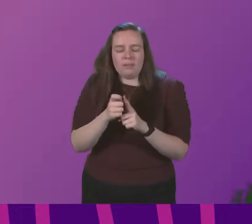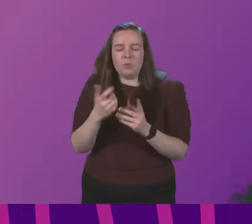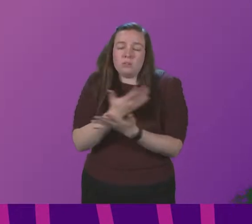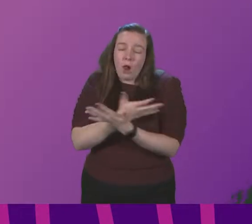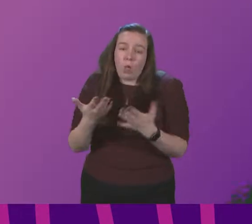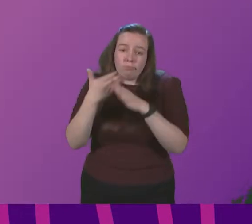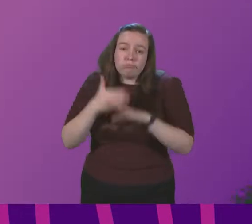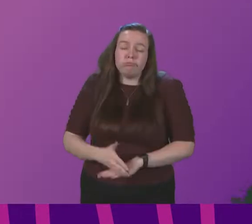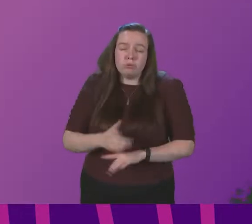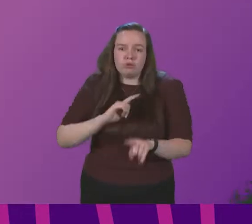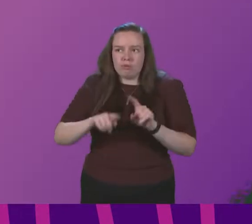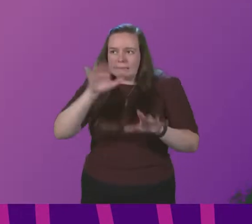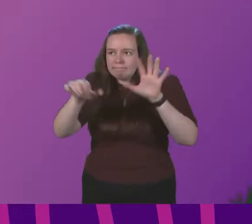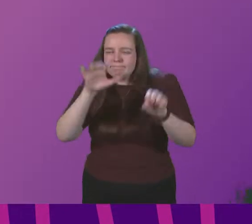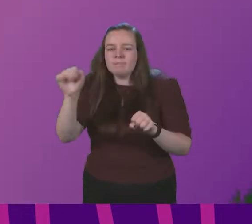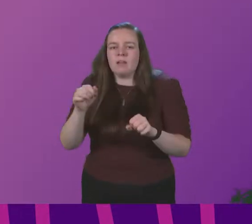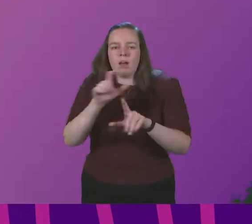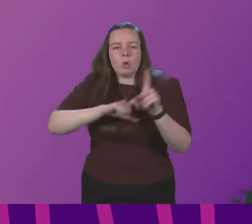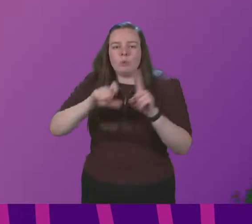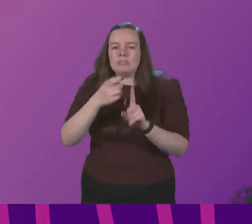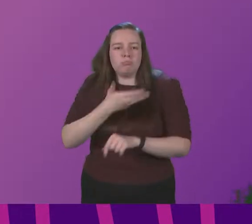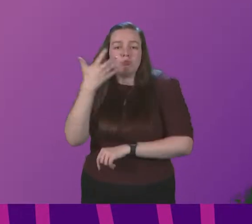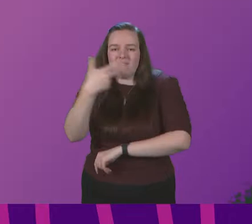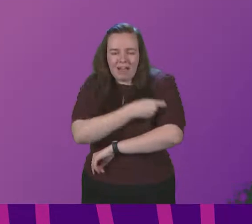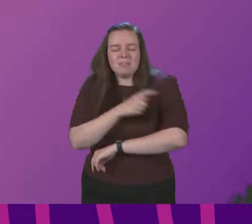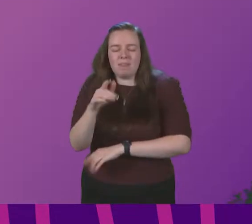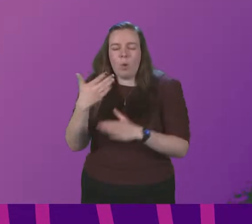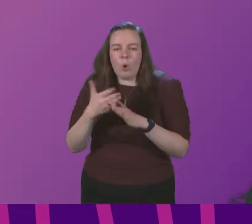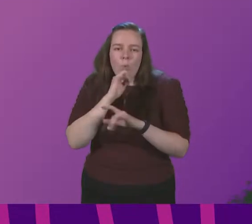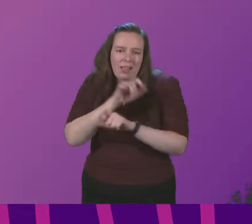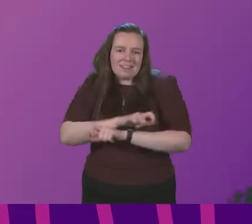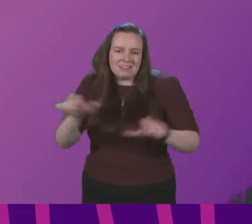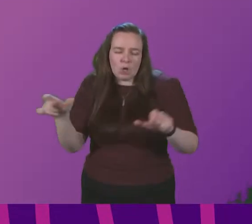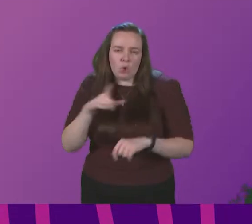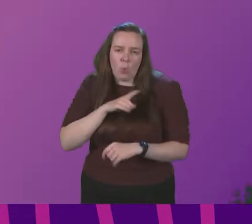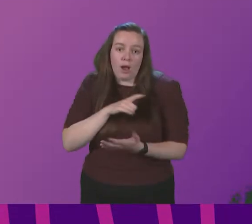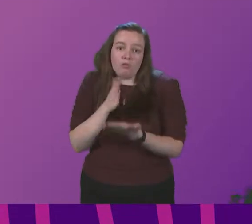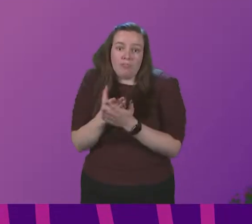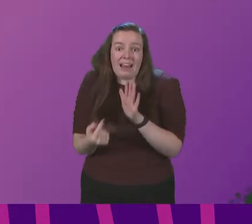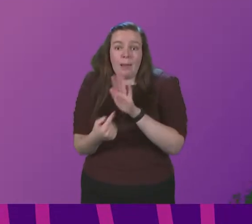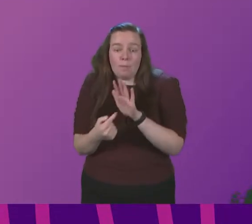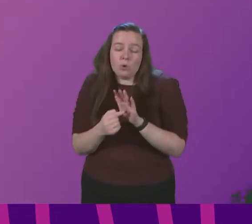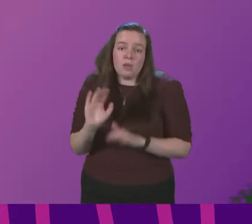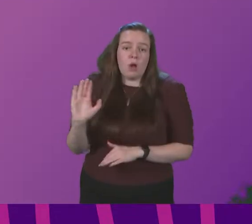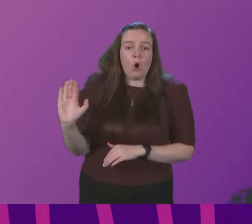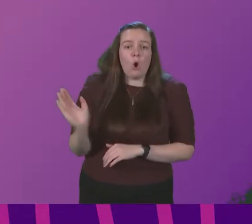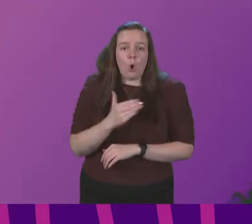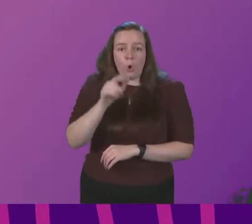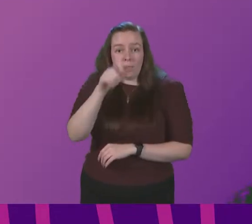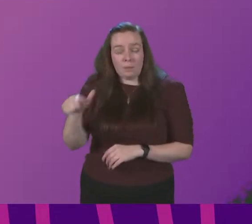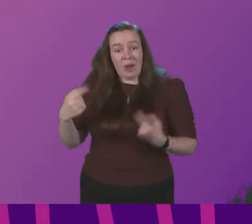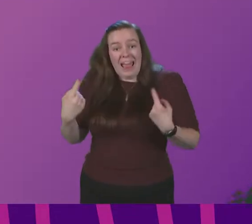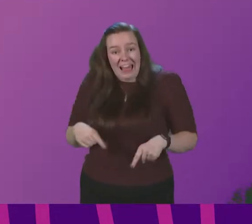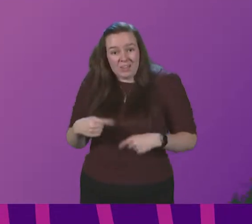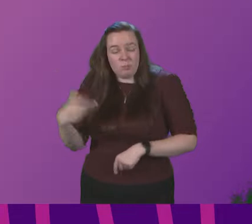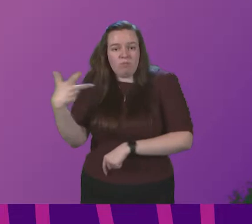lot of work to reach under-vaccinated communities and that work will continue because it is really important that everybody who is eligible